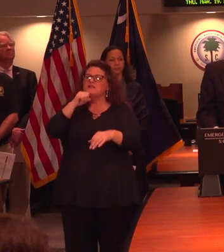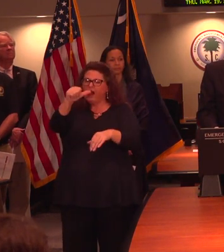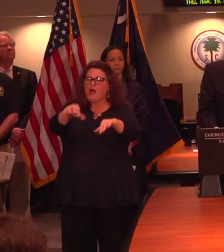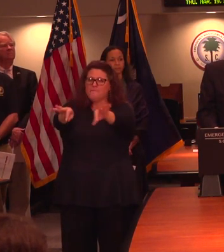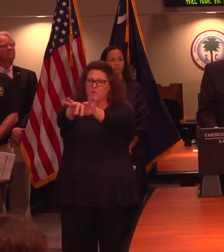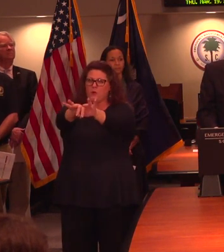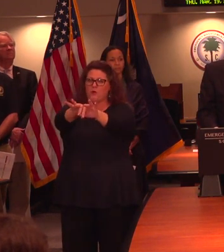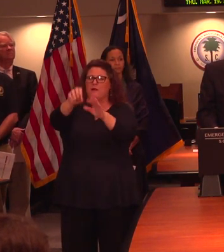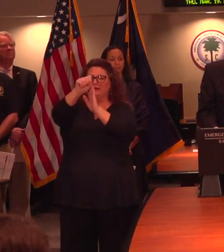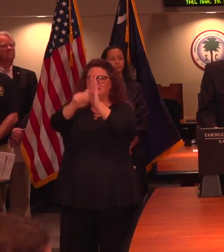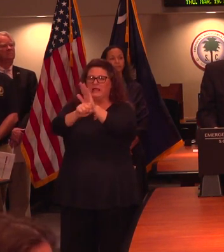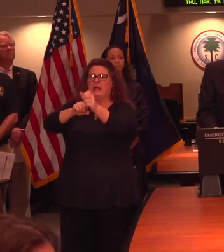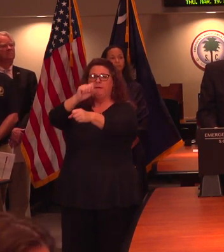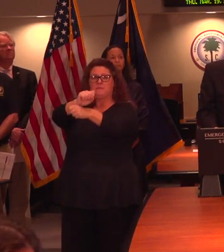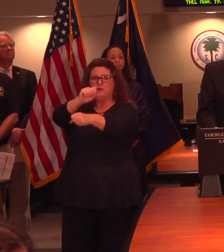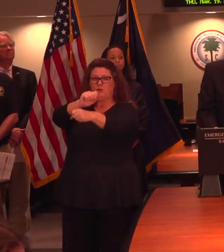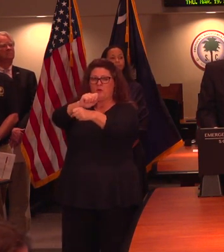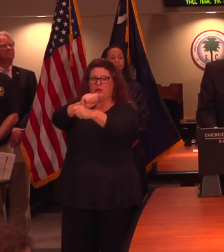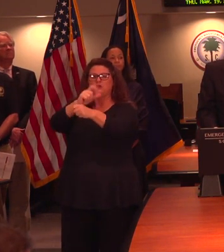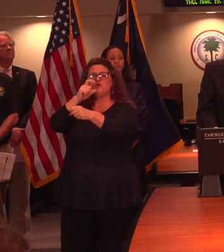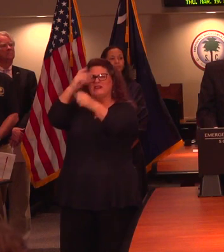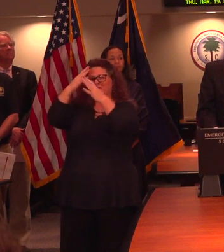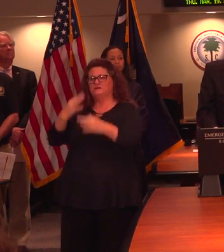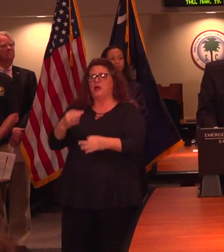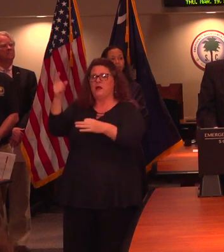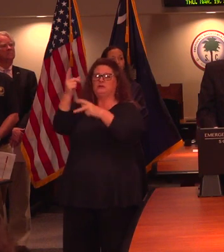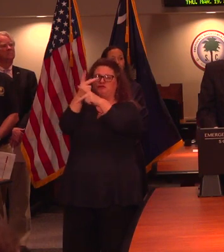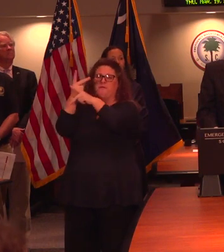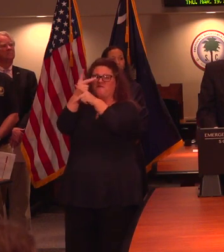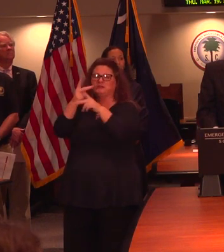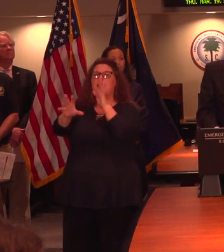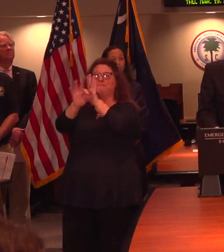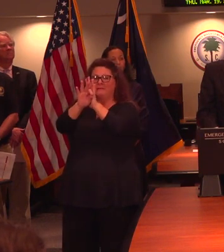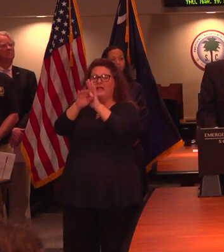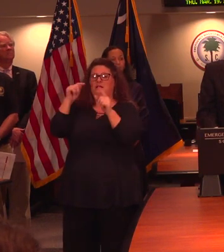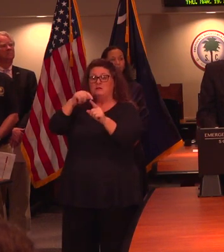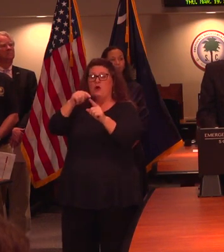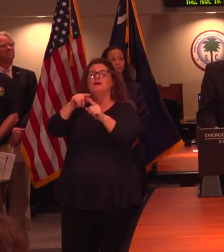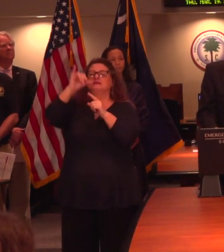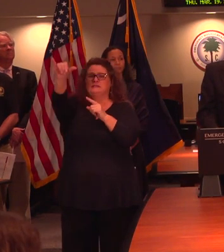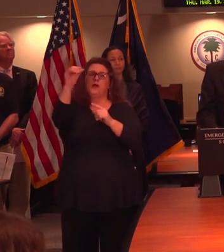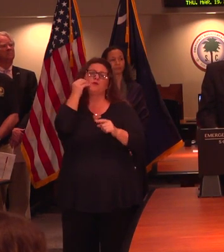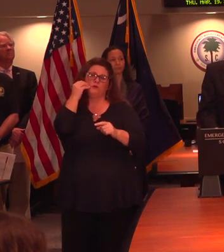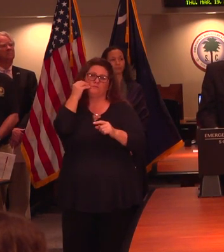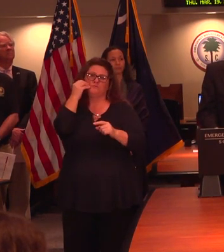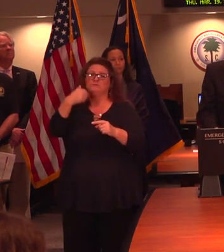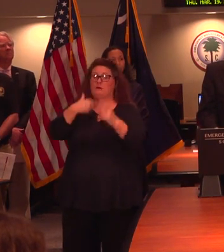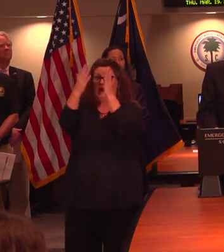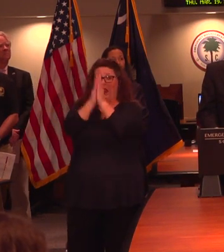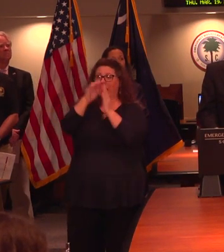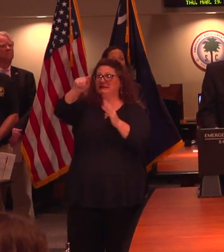And that will be decided by the supervisors. I direct the state agency heads to determine which employees